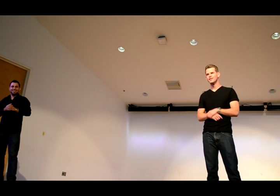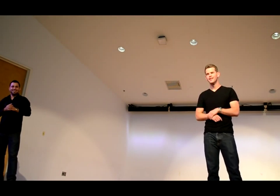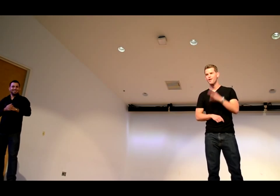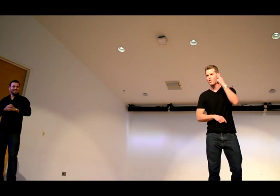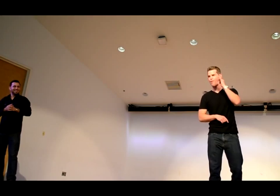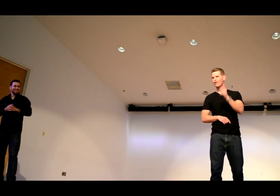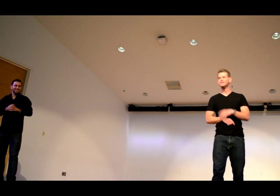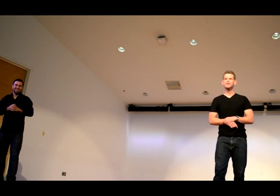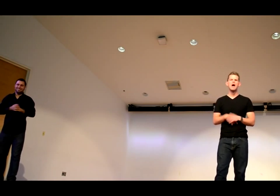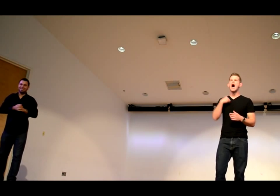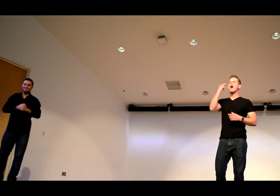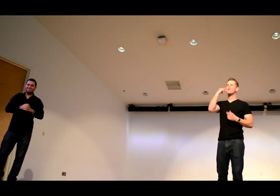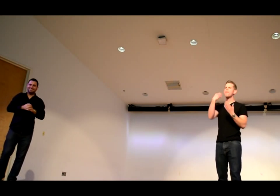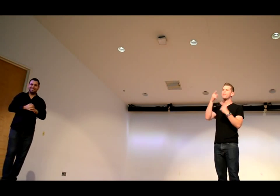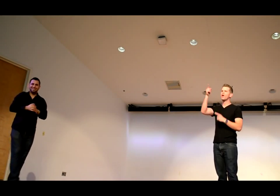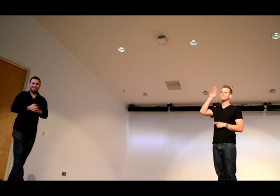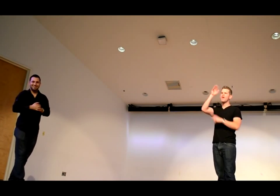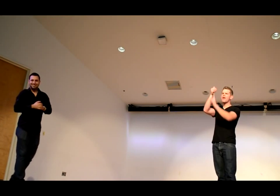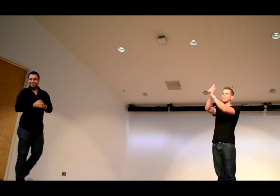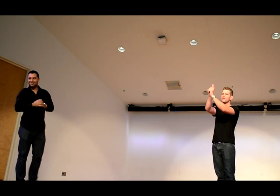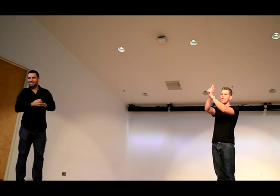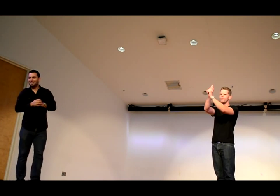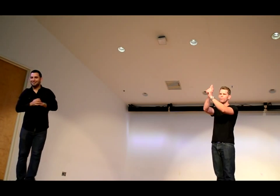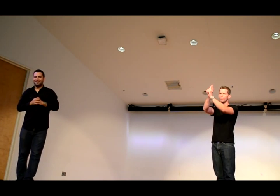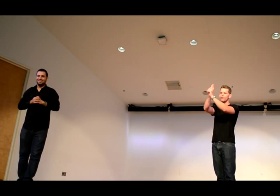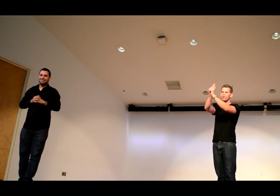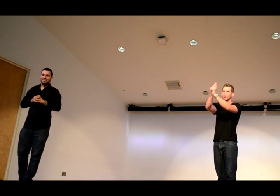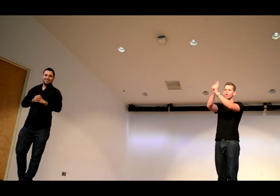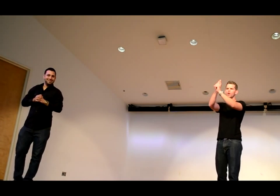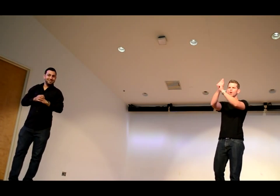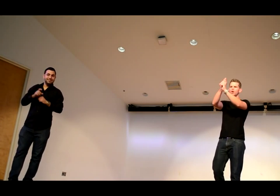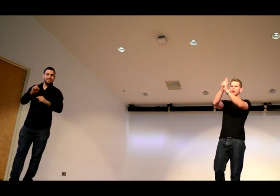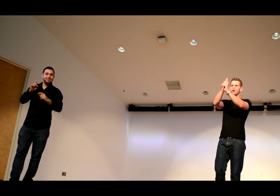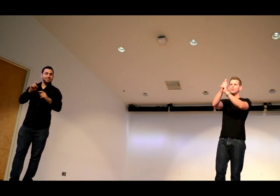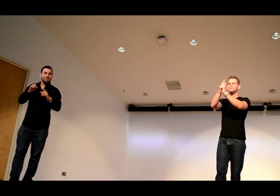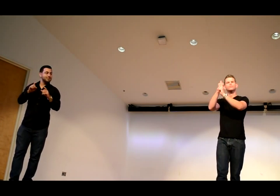writer it's a very good question I never thought about it I think maybe they made it up themselves